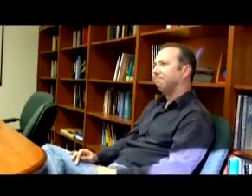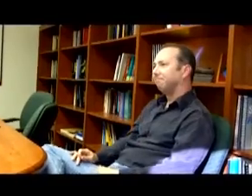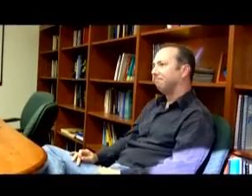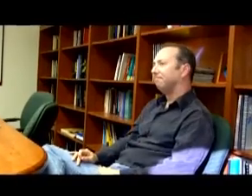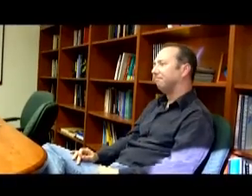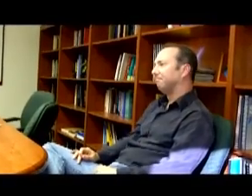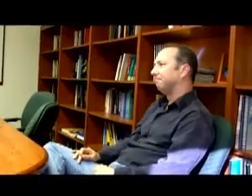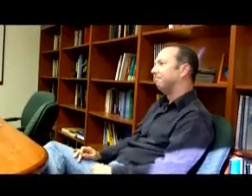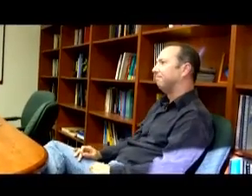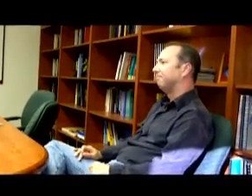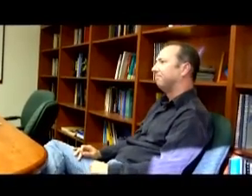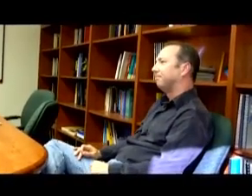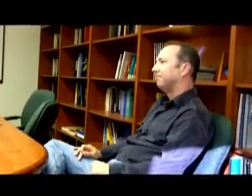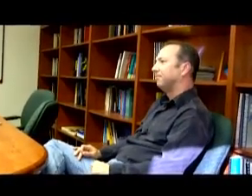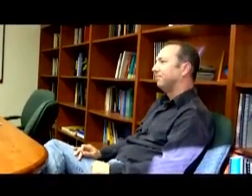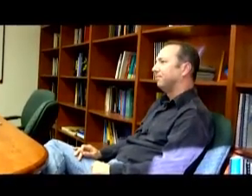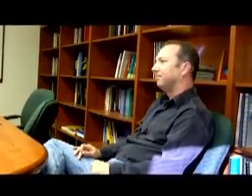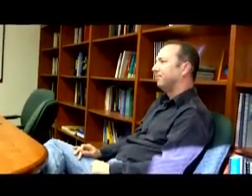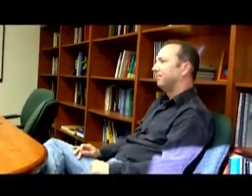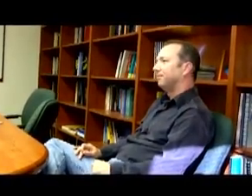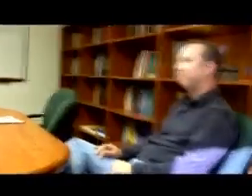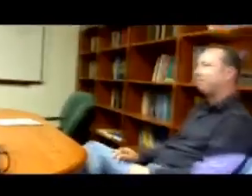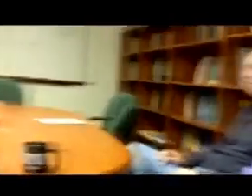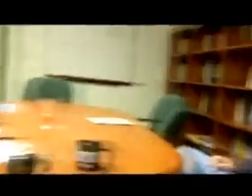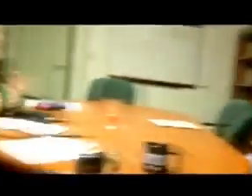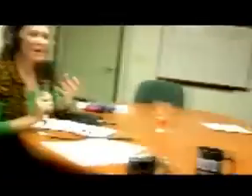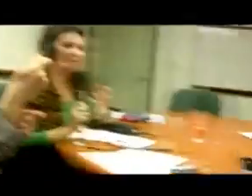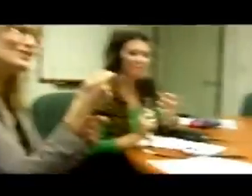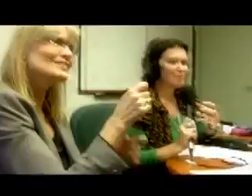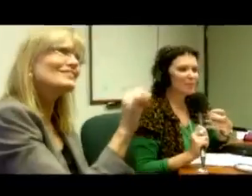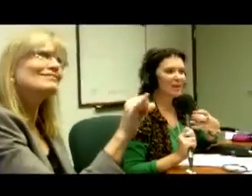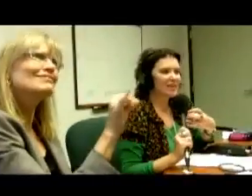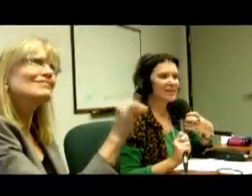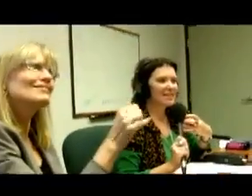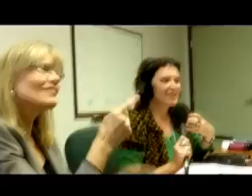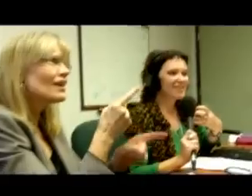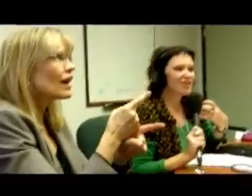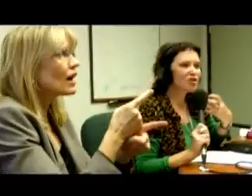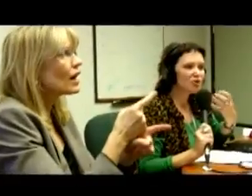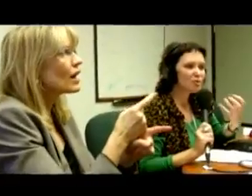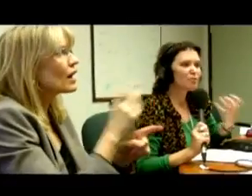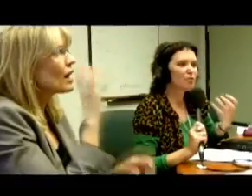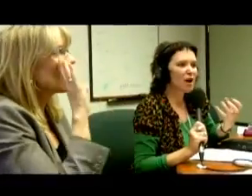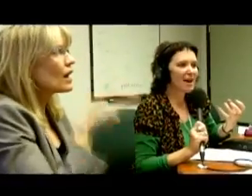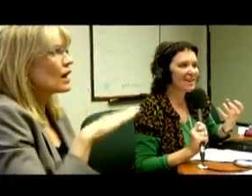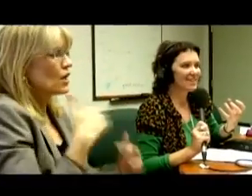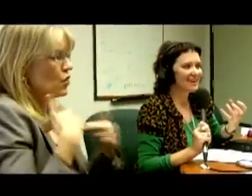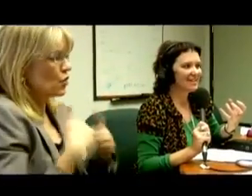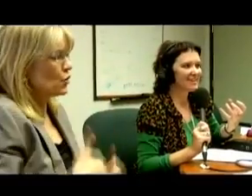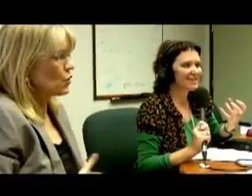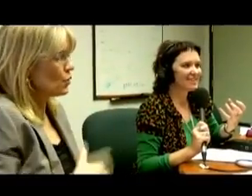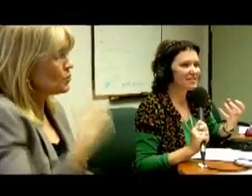because the human brain is so attuned